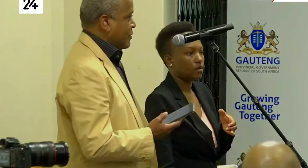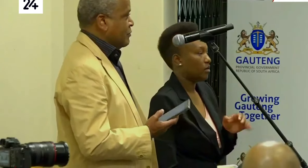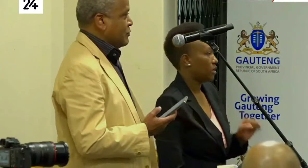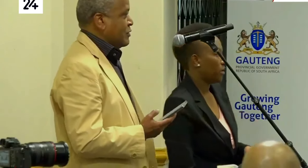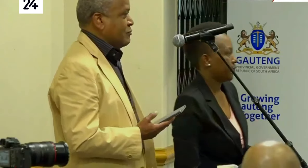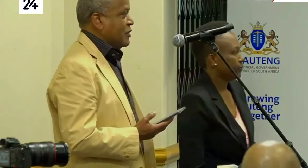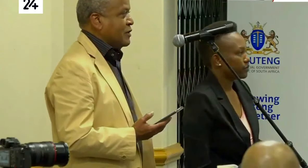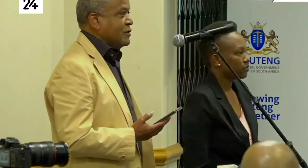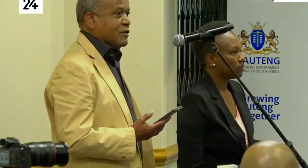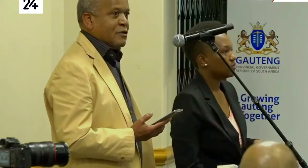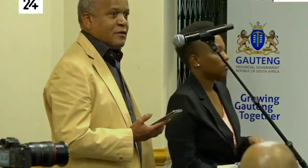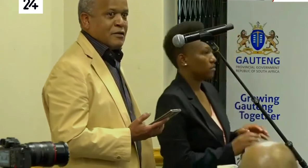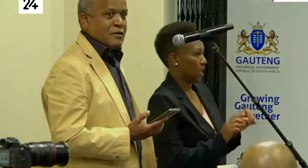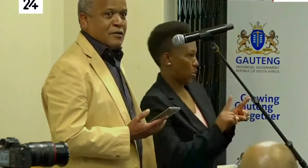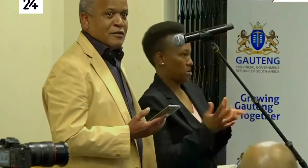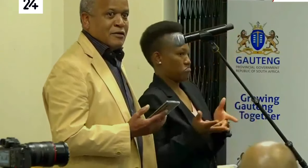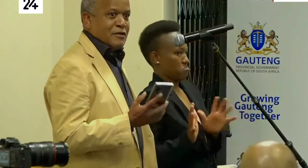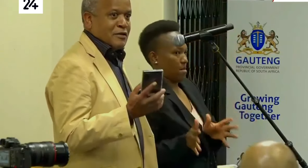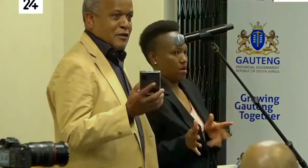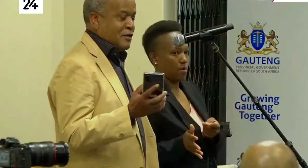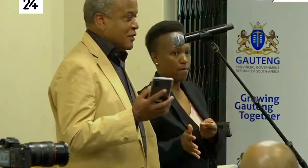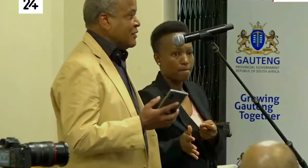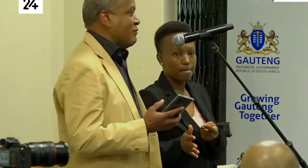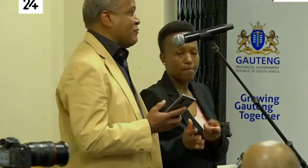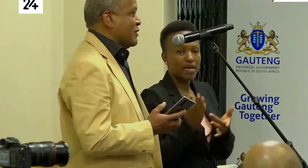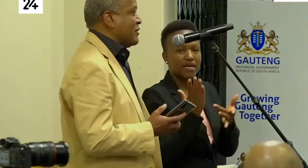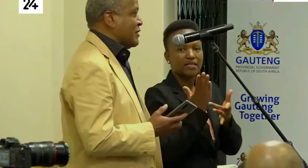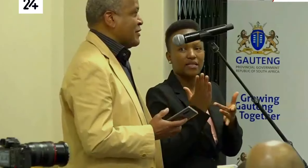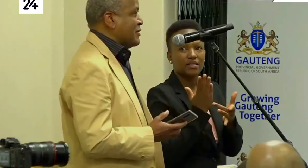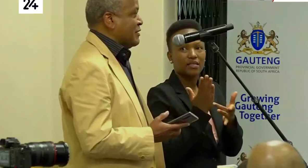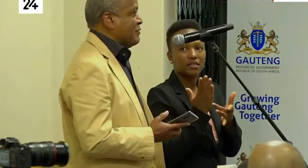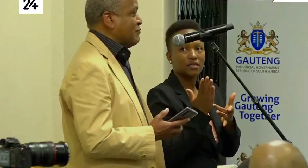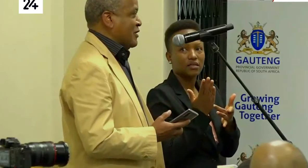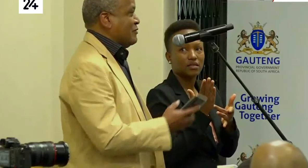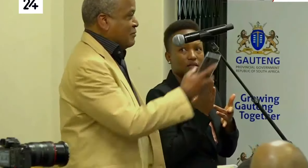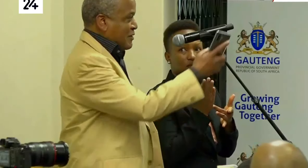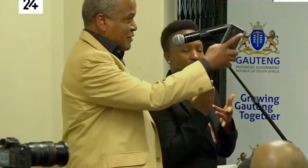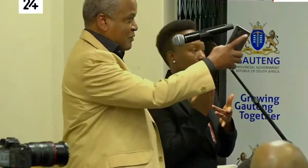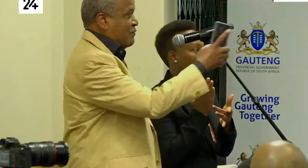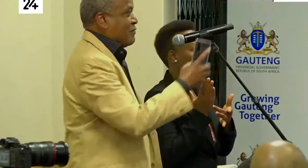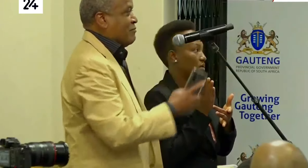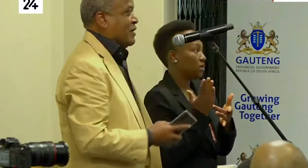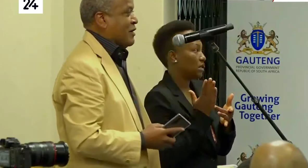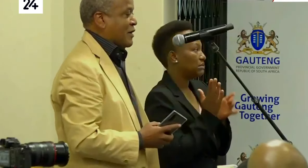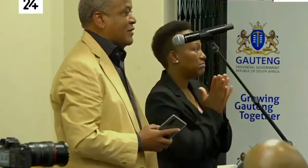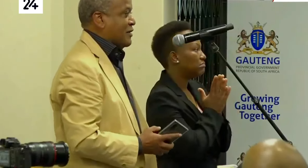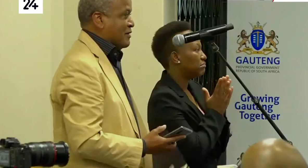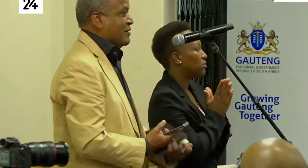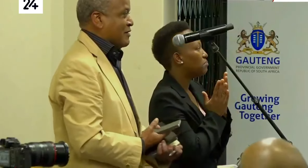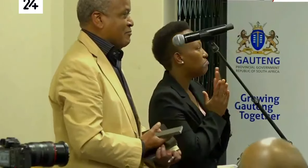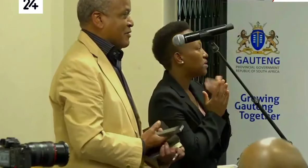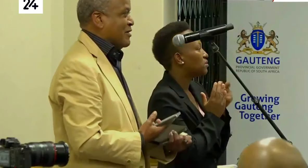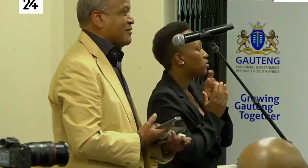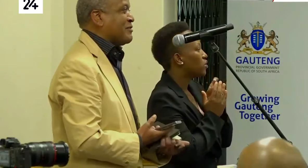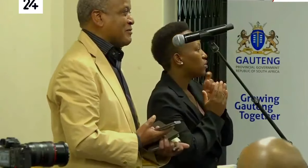Those were the questions. The technicians have requested that we speak from the lectern